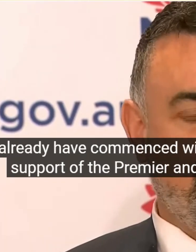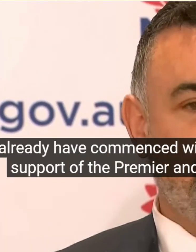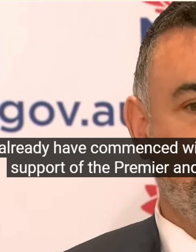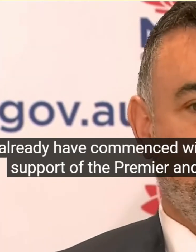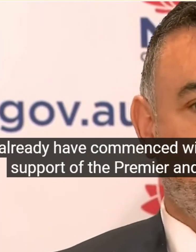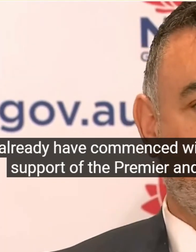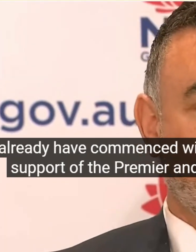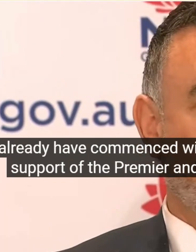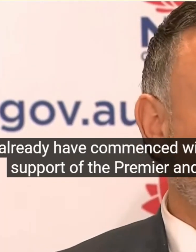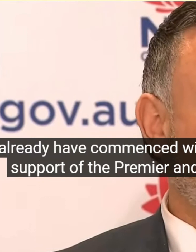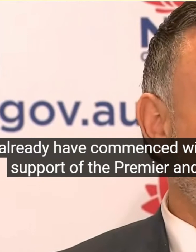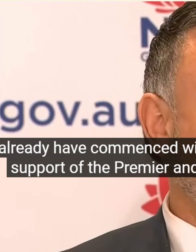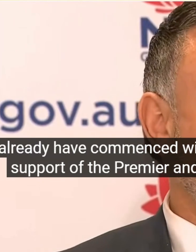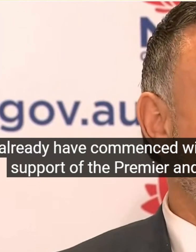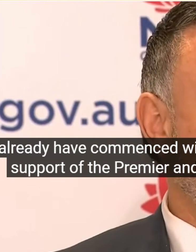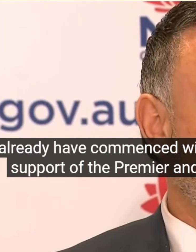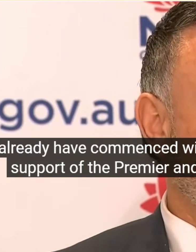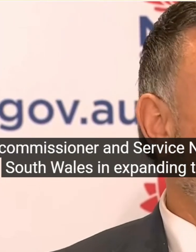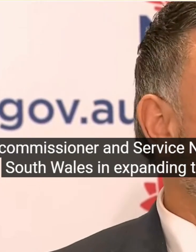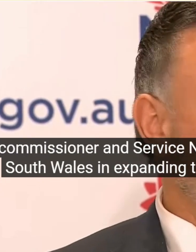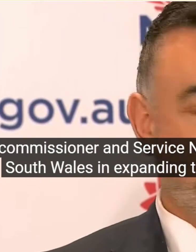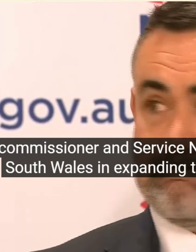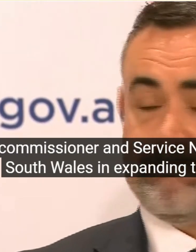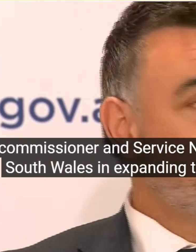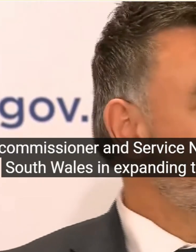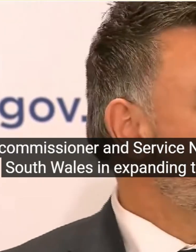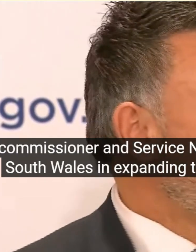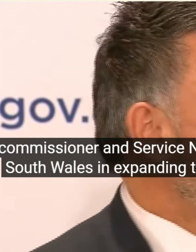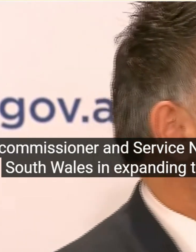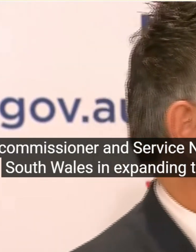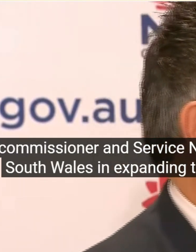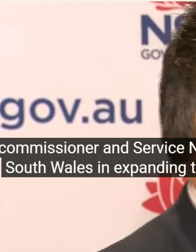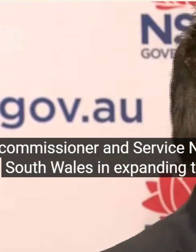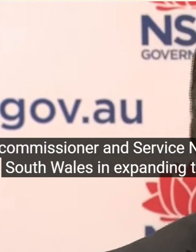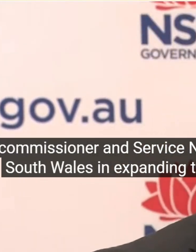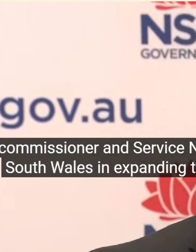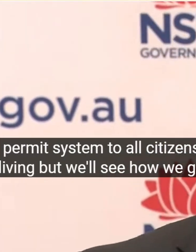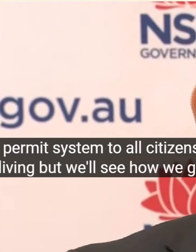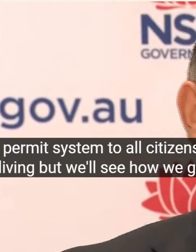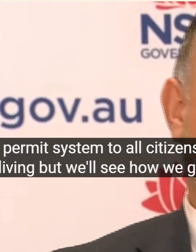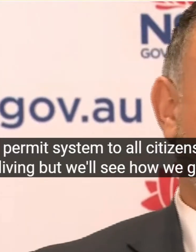Sort Of Take Up We Have And How Many People Actually Are The Permit System Up And Running